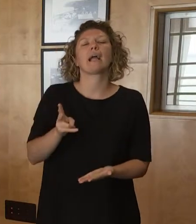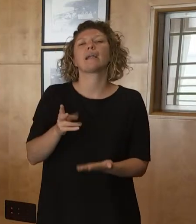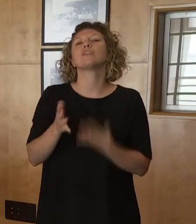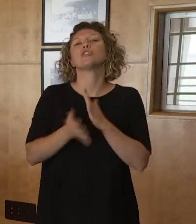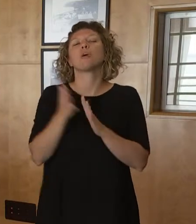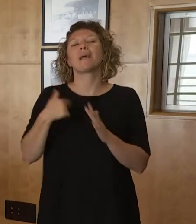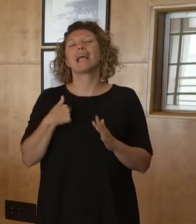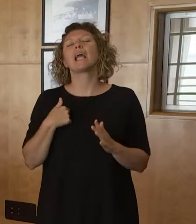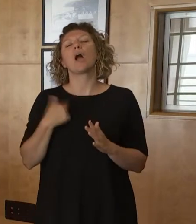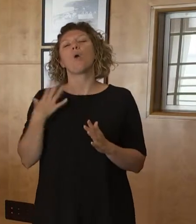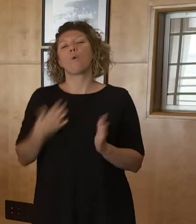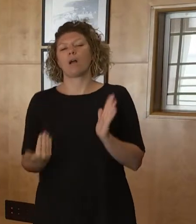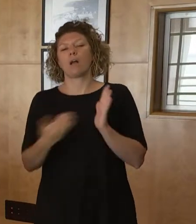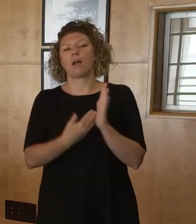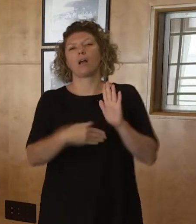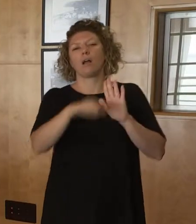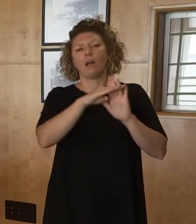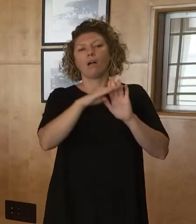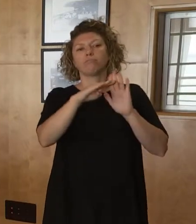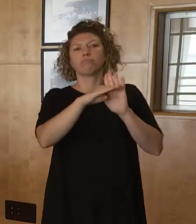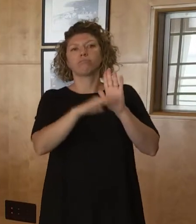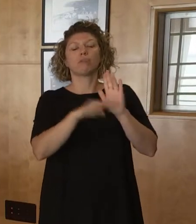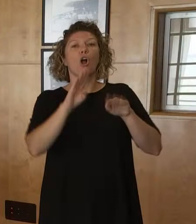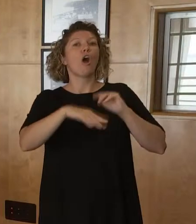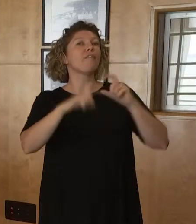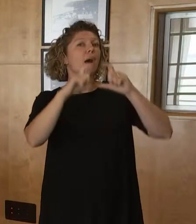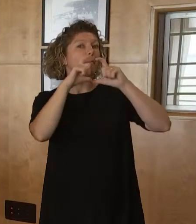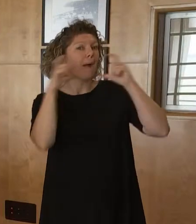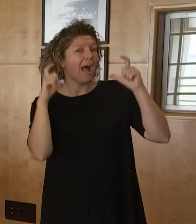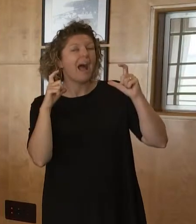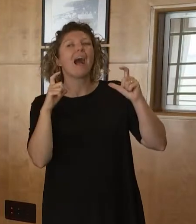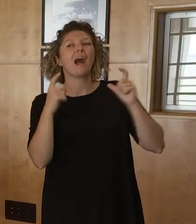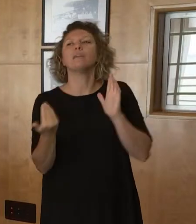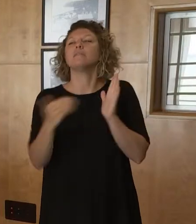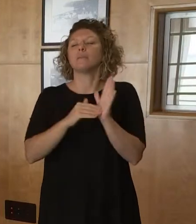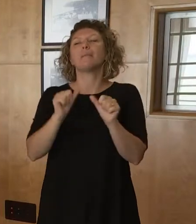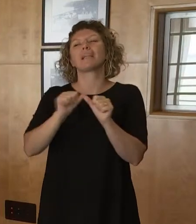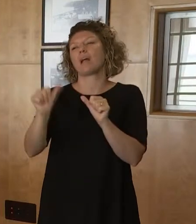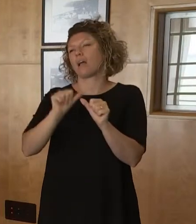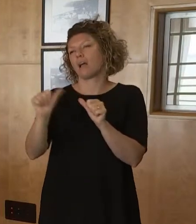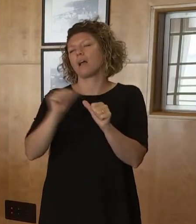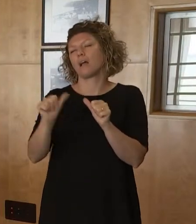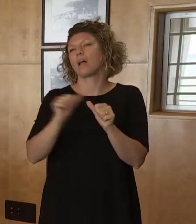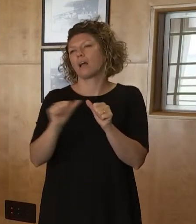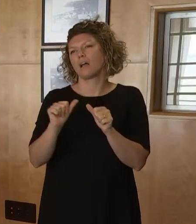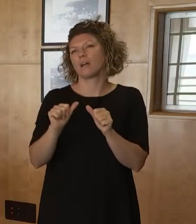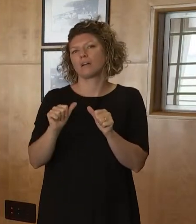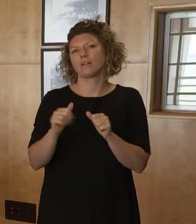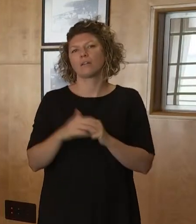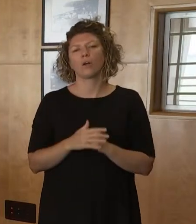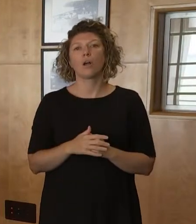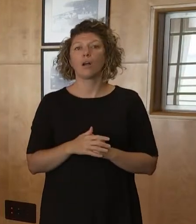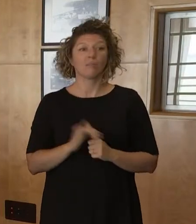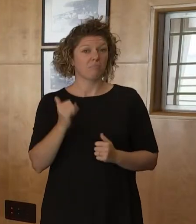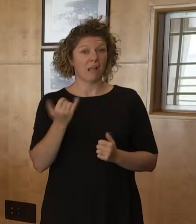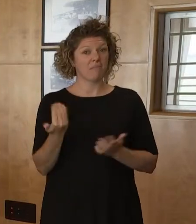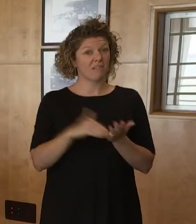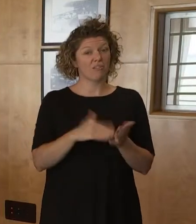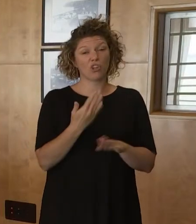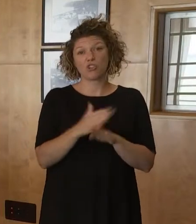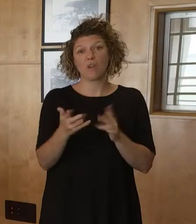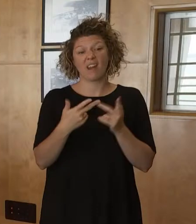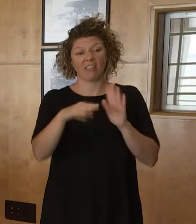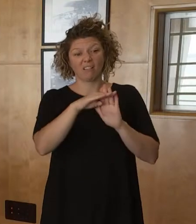mask mandate is an appropriate public health measure based on the advice from our officials. We certainly haven't ruled out further measures